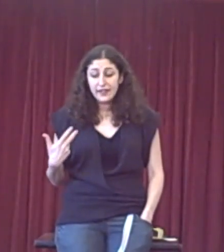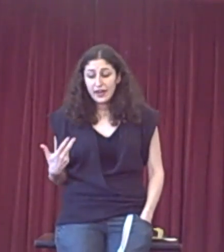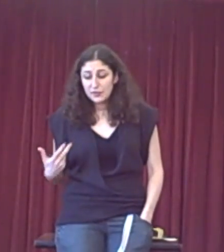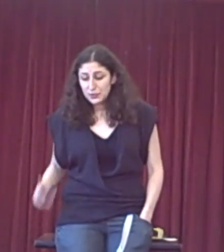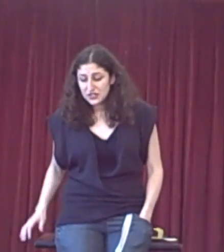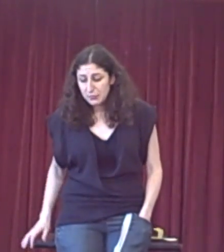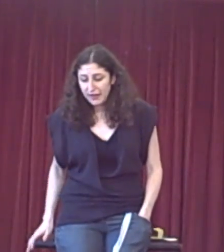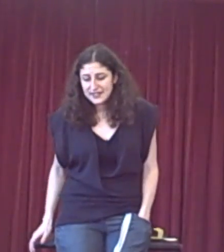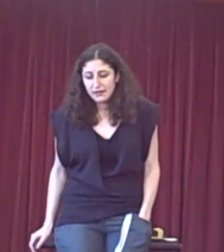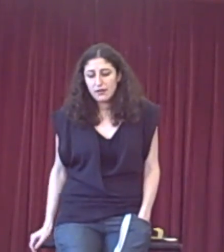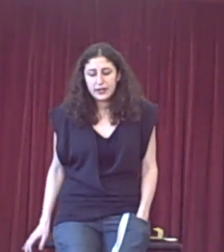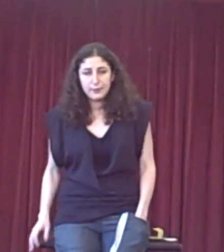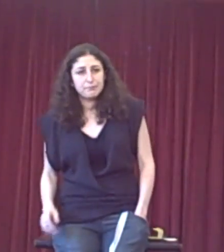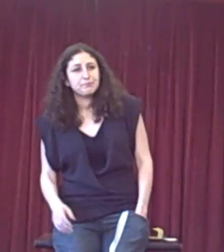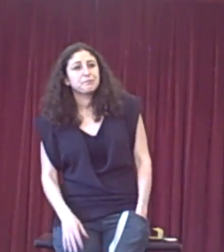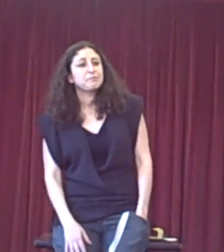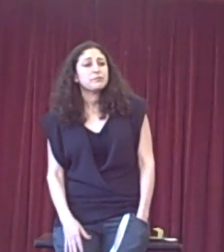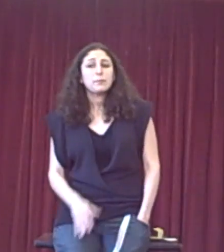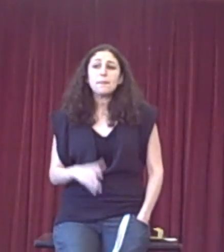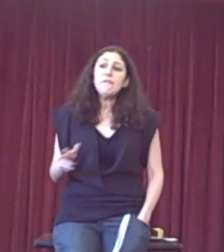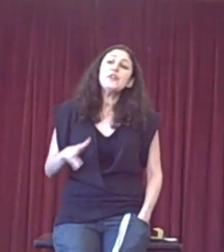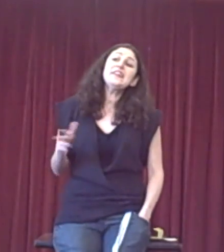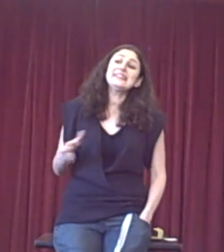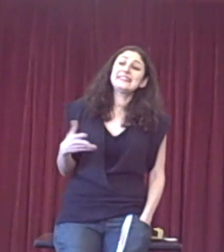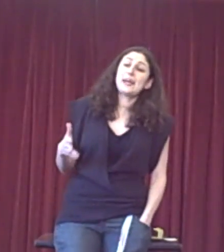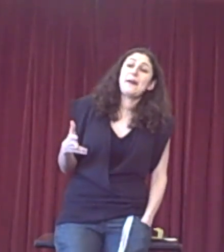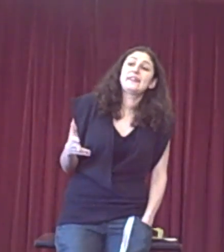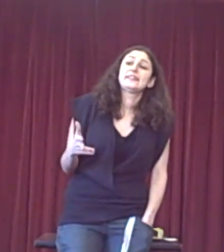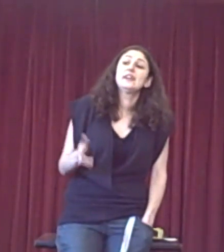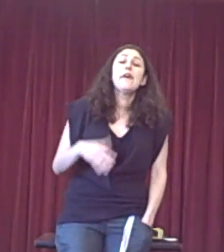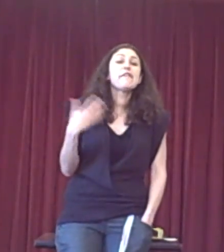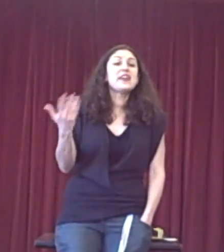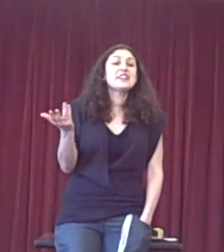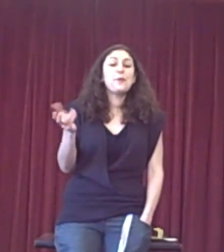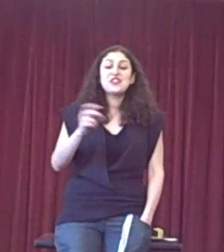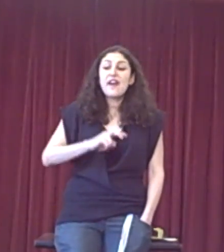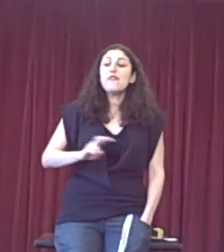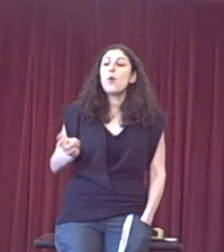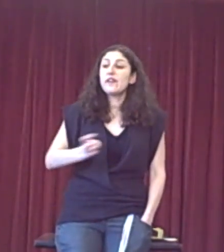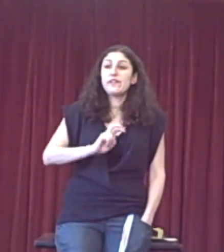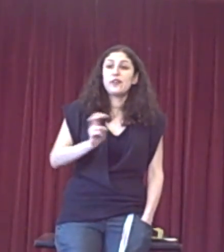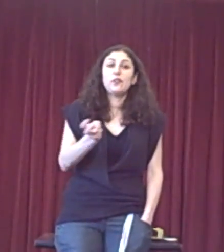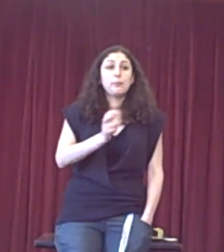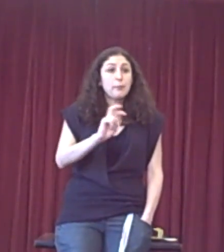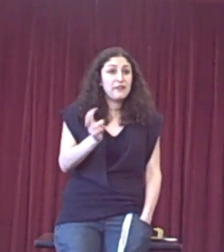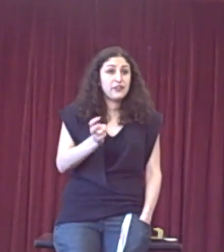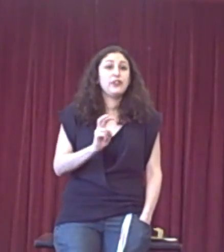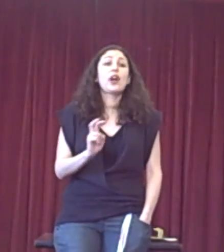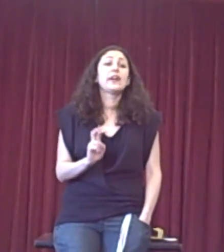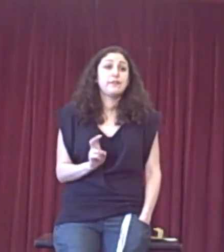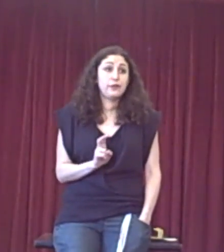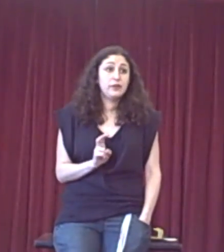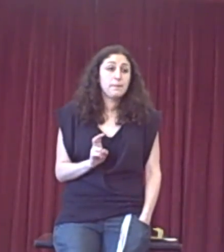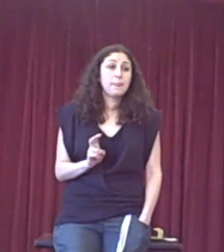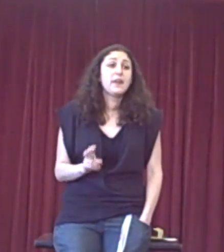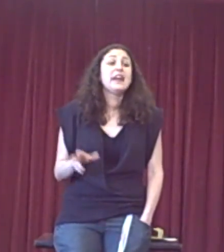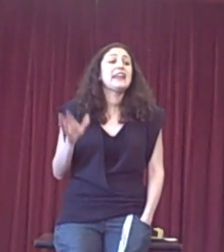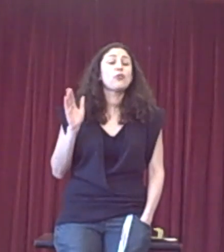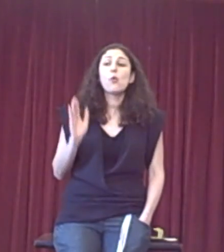actually break down an argument. A few things to say about this. Firstly, whichever one of those methods you're going for, it's